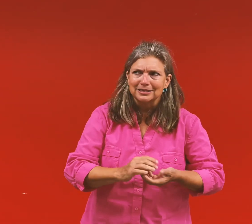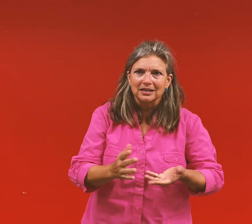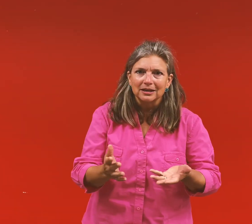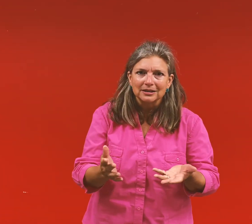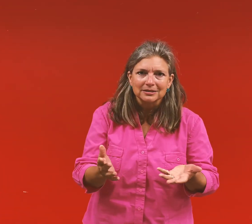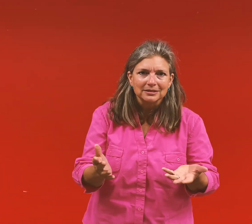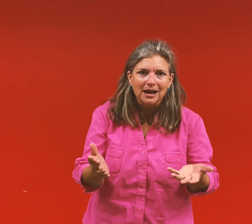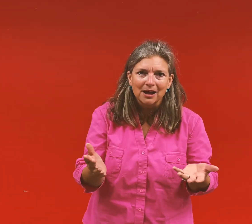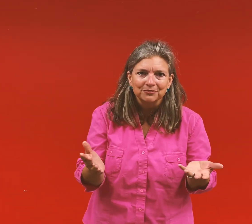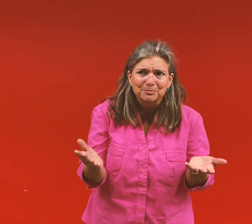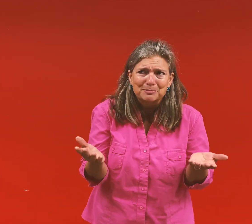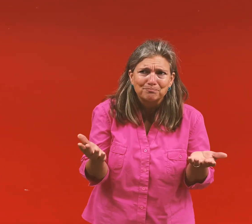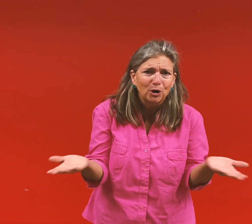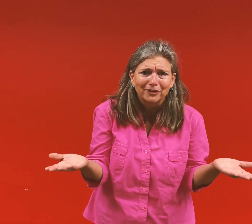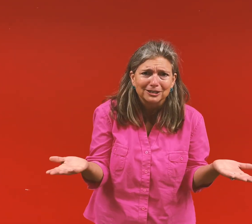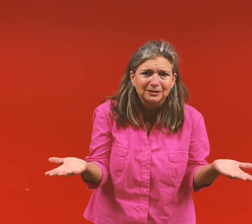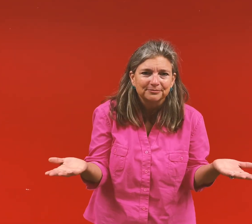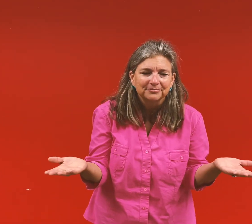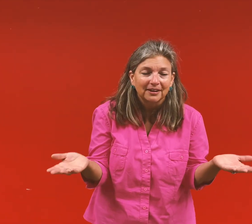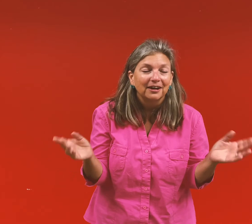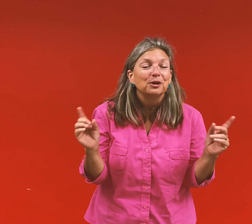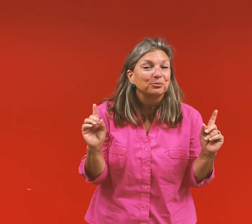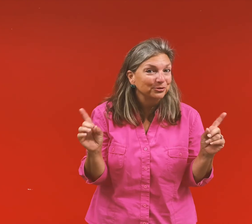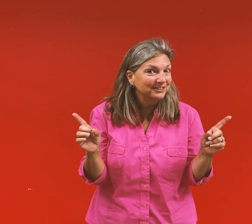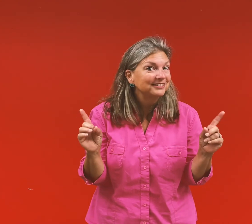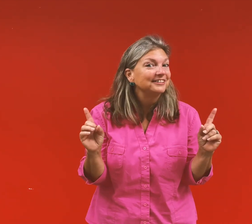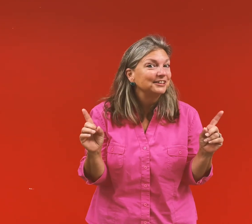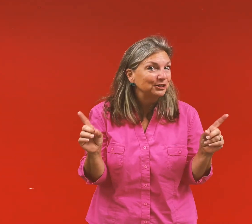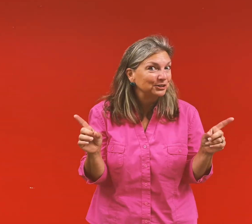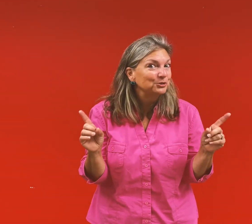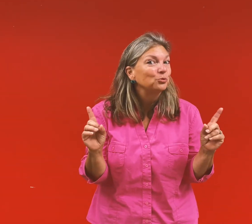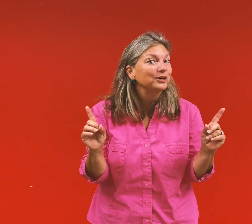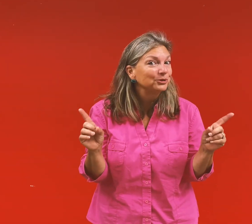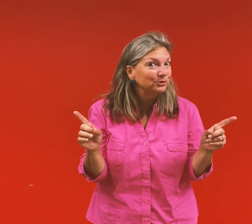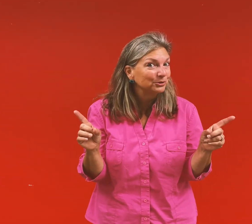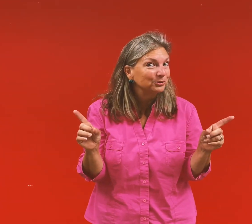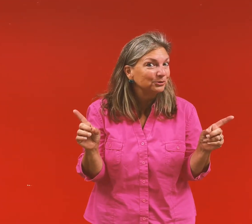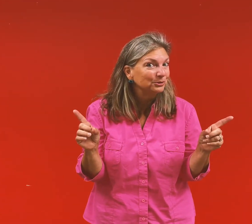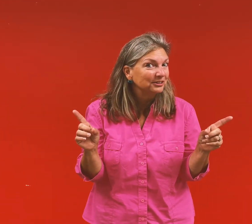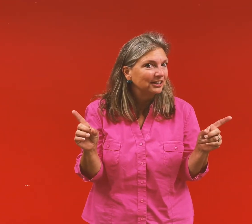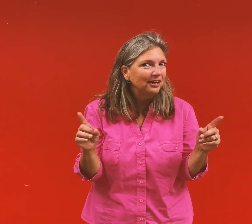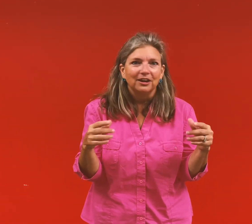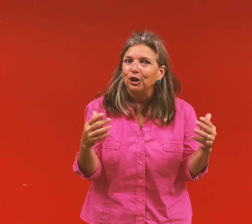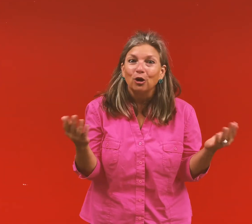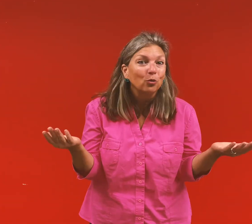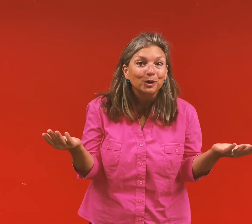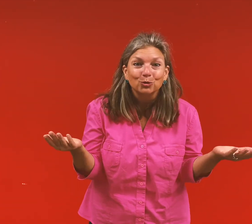doesn't have to be perfect. Pretty good will do. No one will